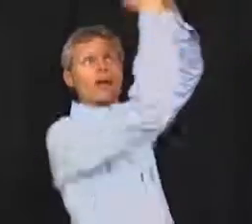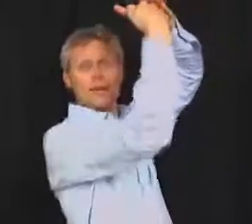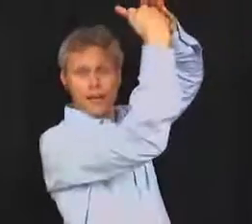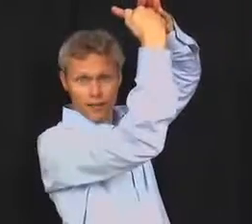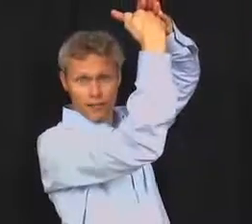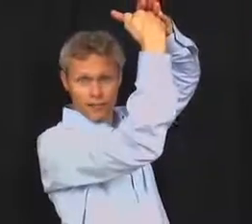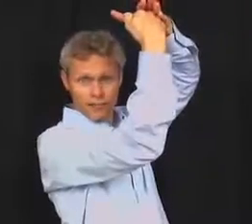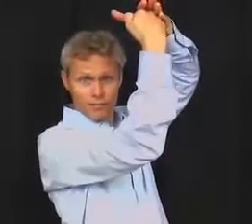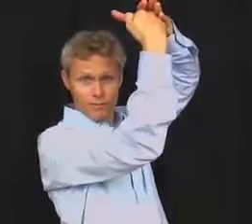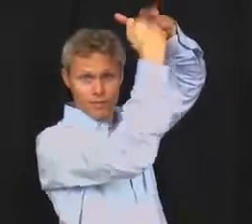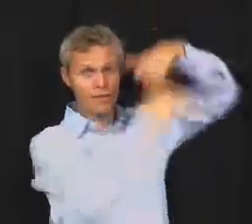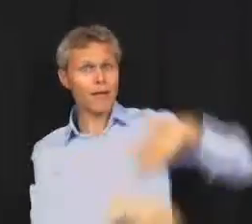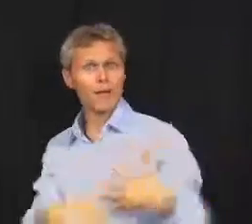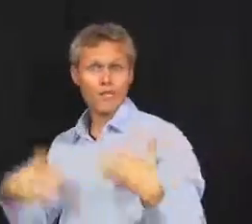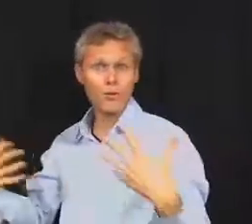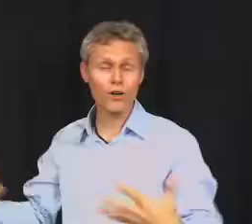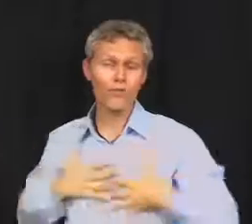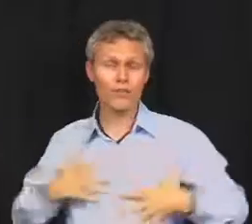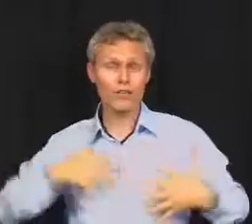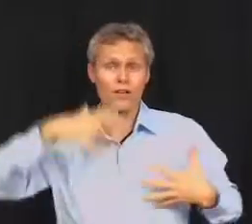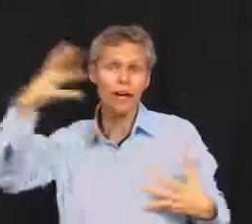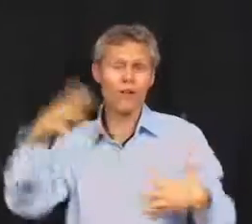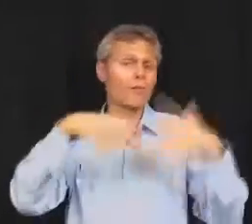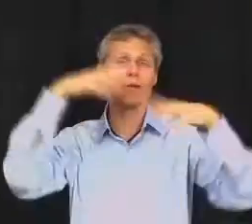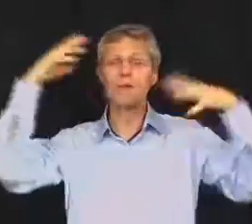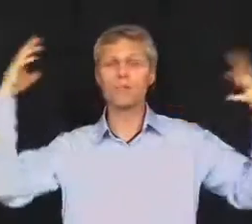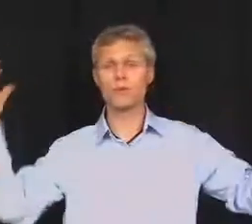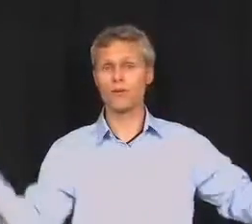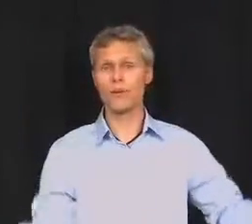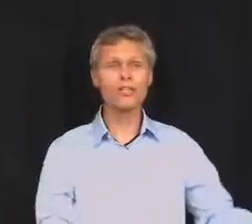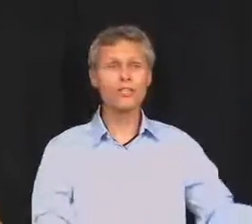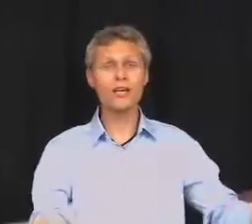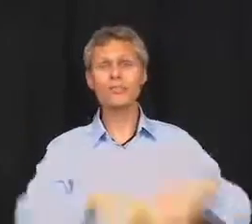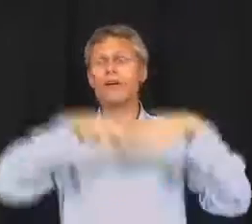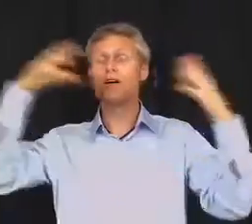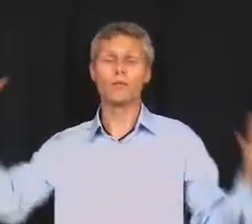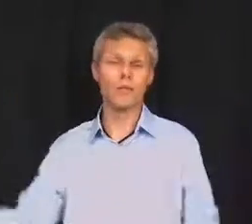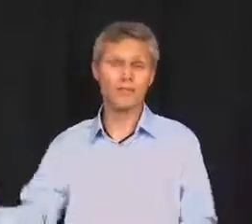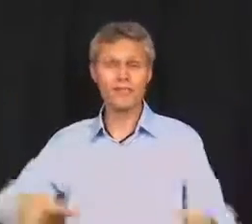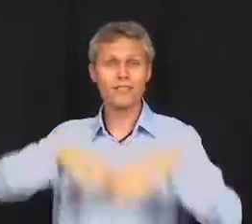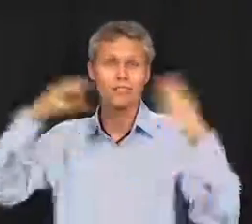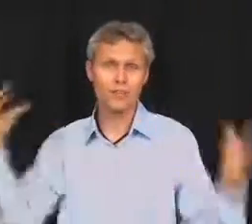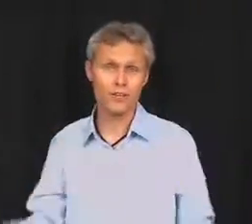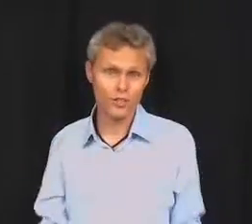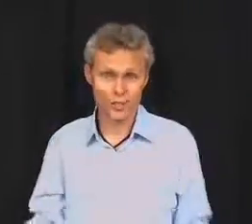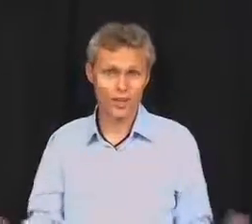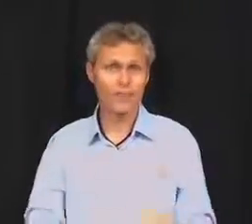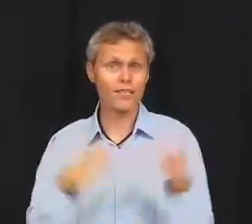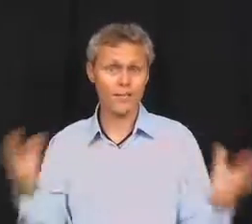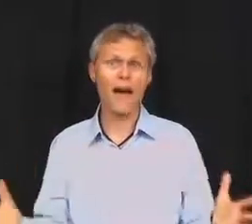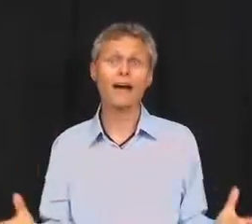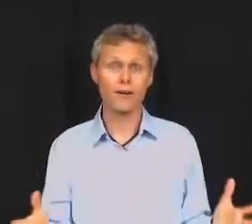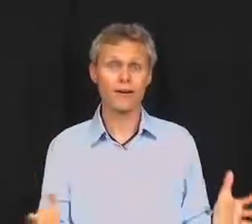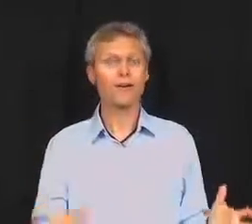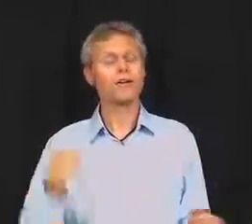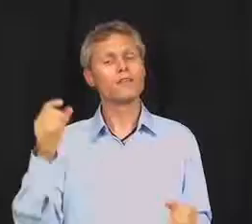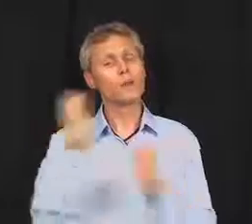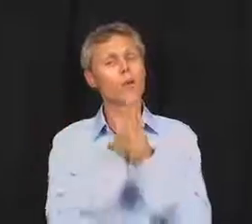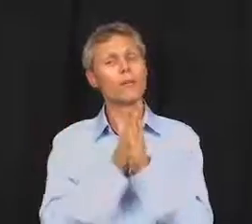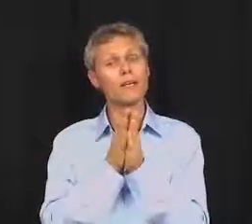to get here. Maybe it's with your physical health. Maybe it's with your relationships, business, your career. It doesn't matter. So I'm going